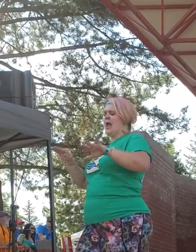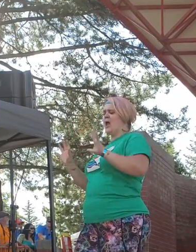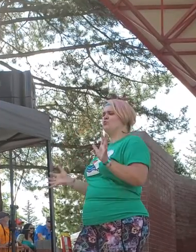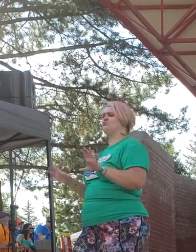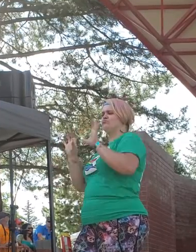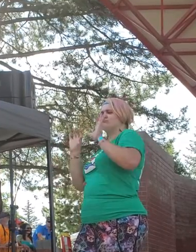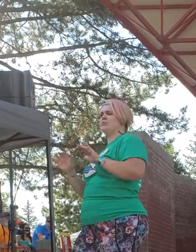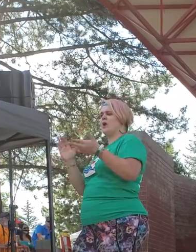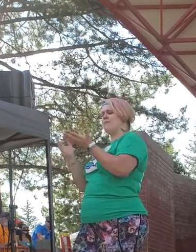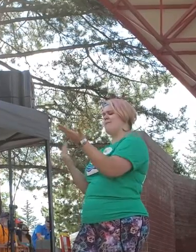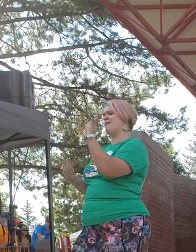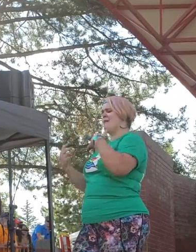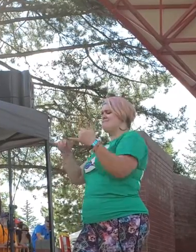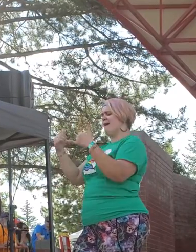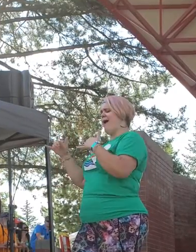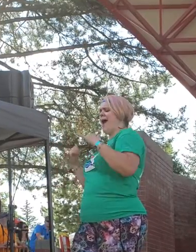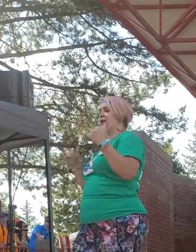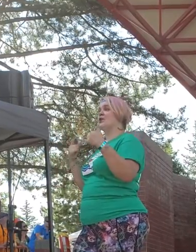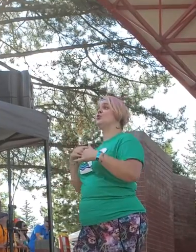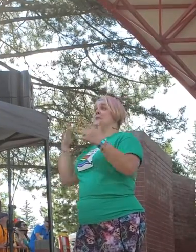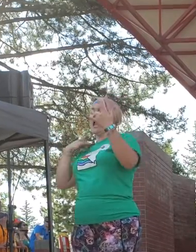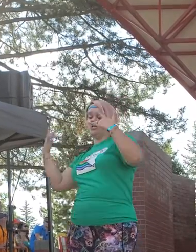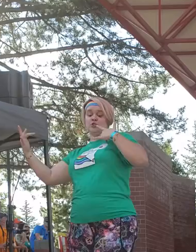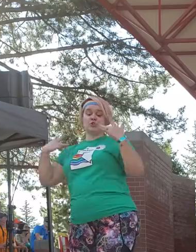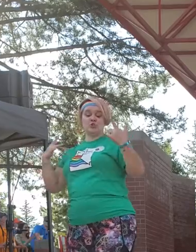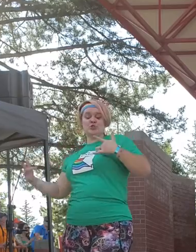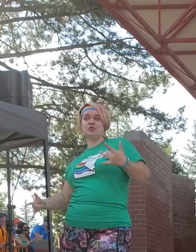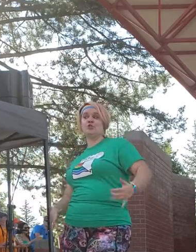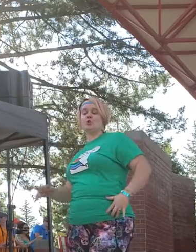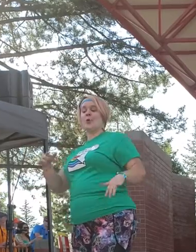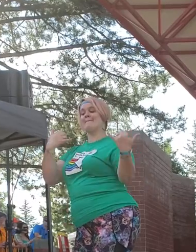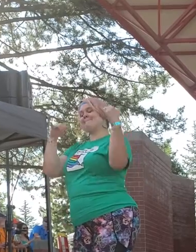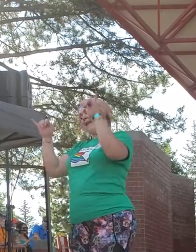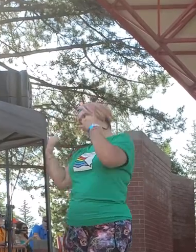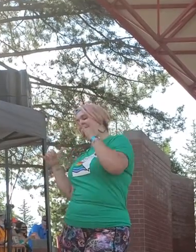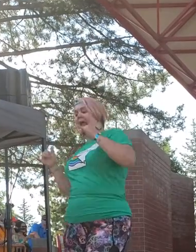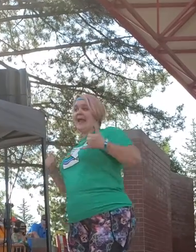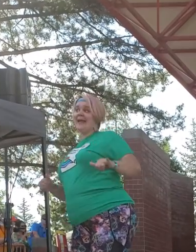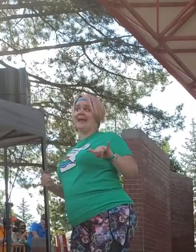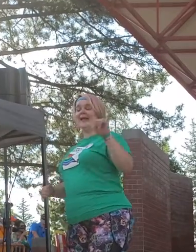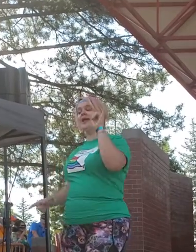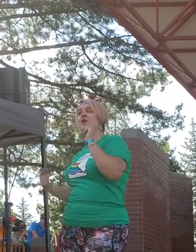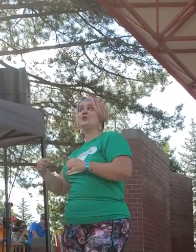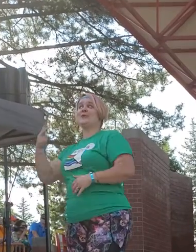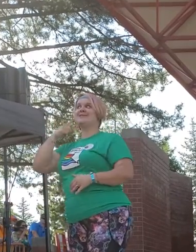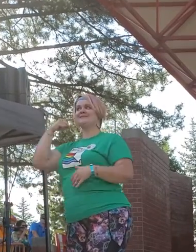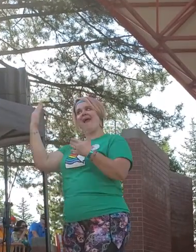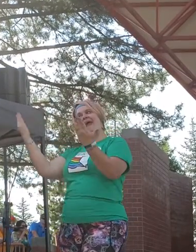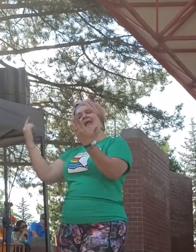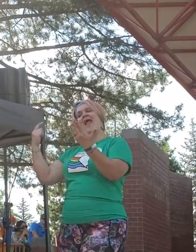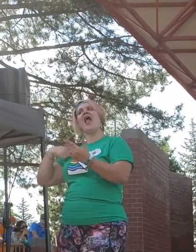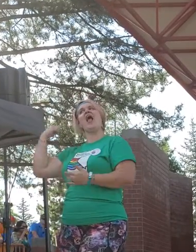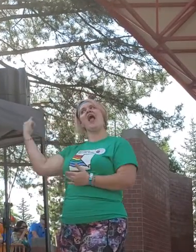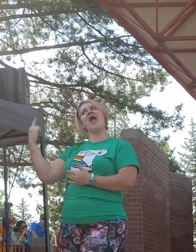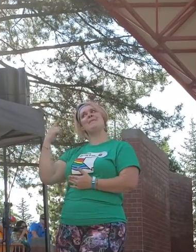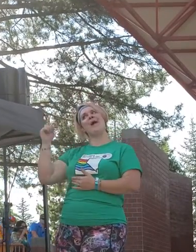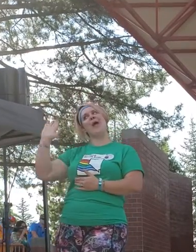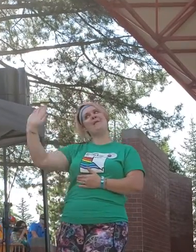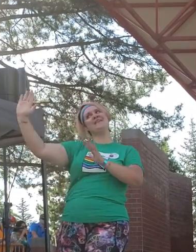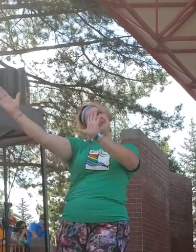of applause You can touch, you can play You can play, I'm always